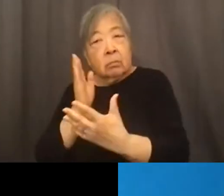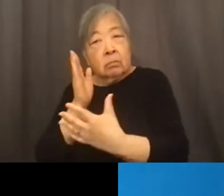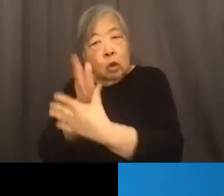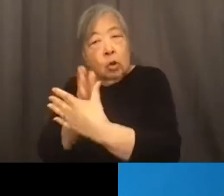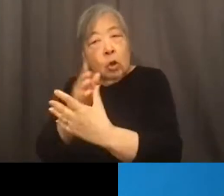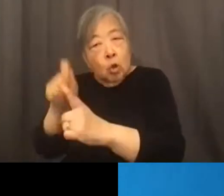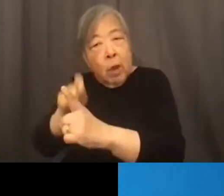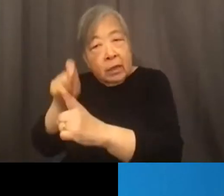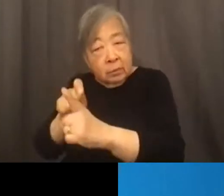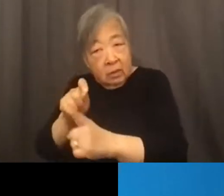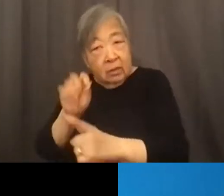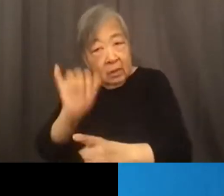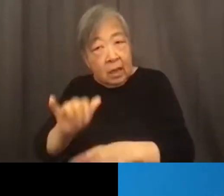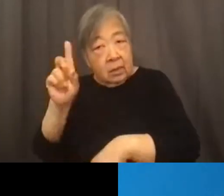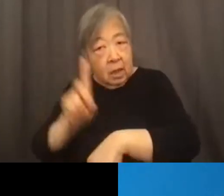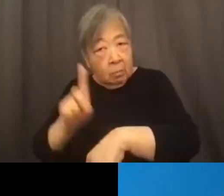obligation.